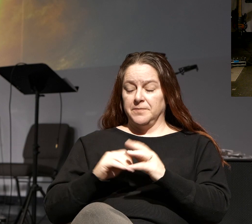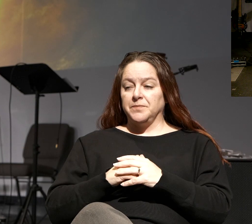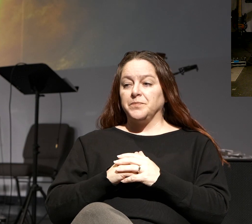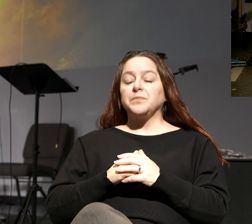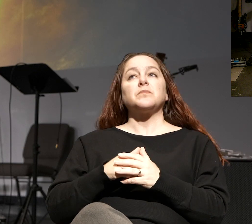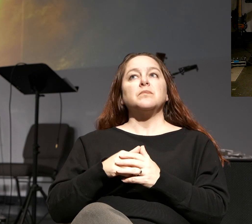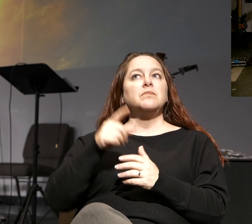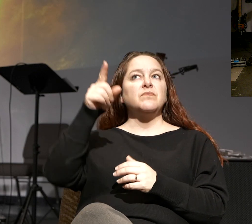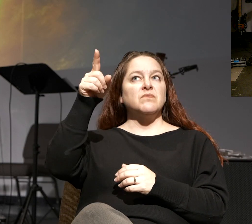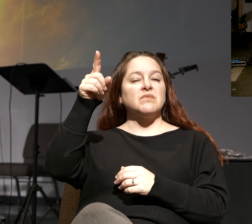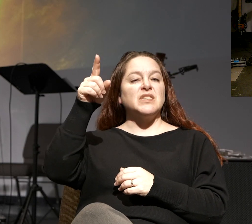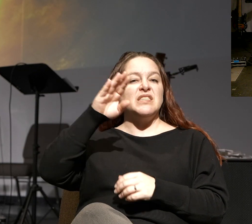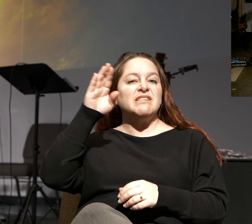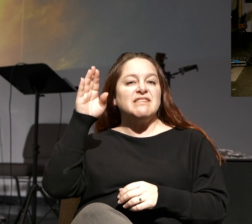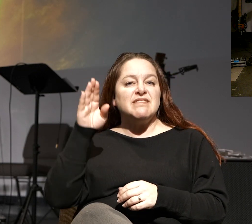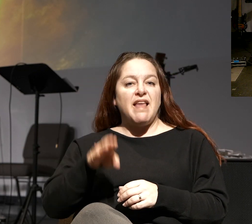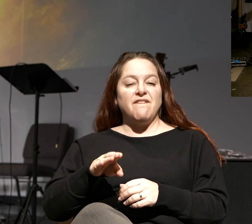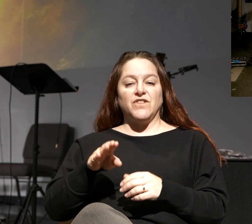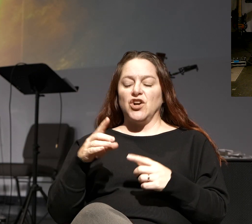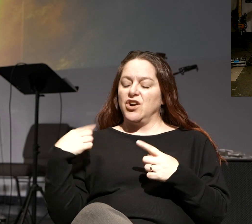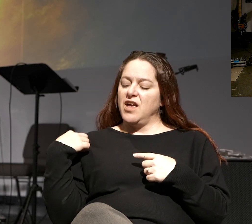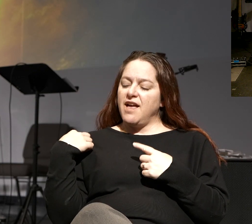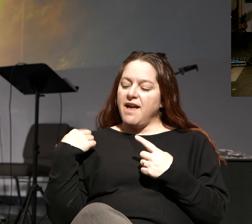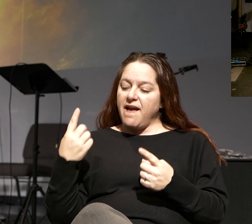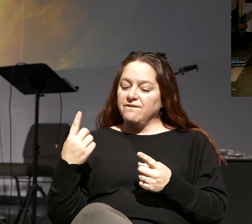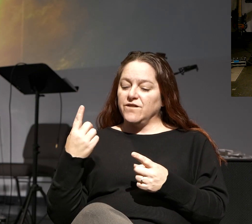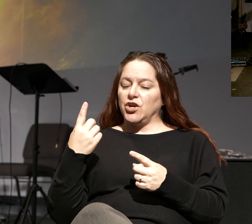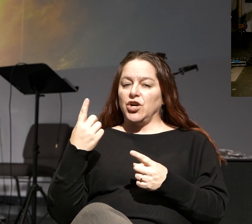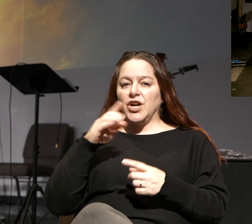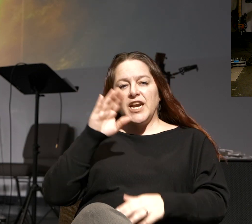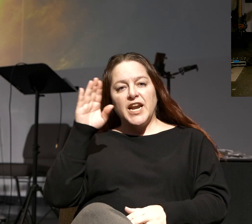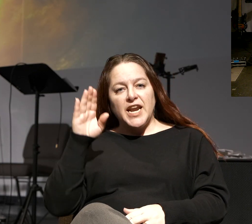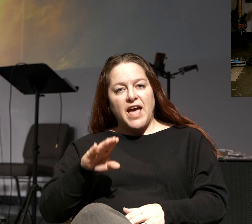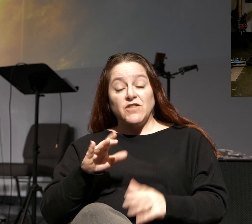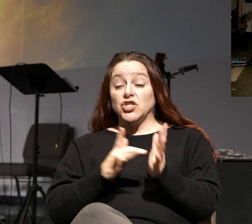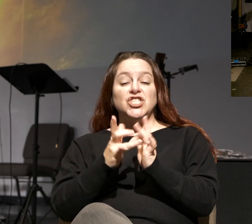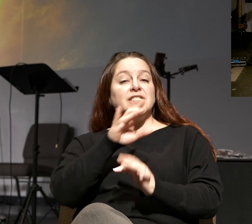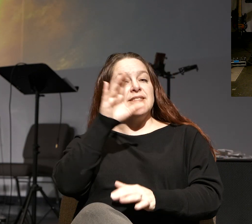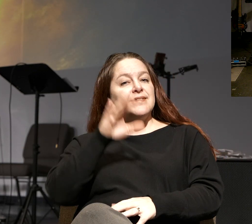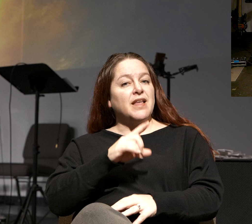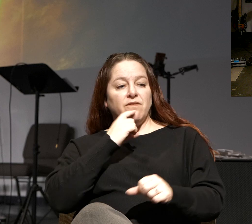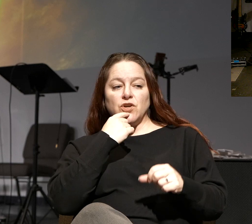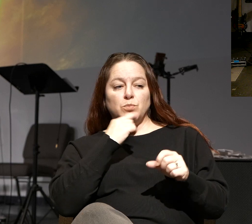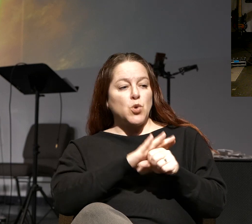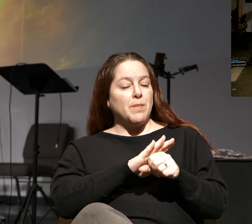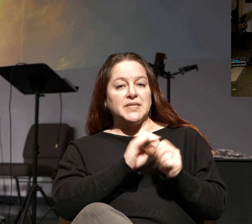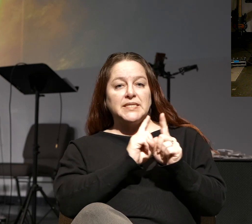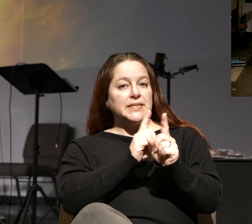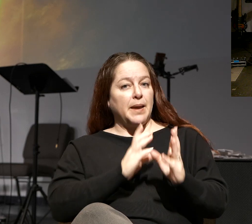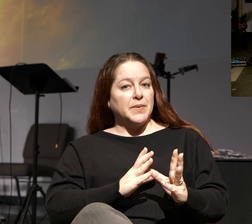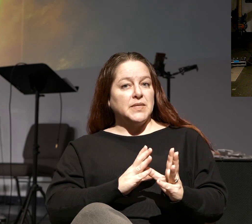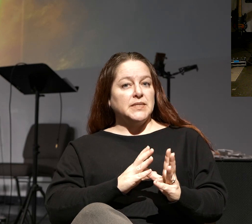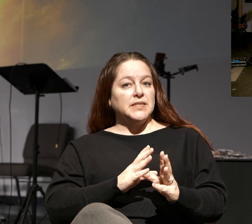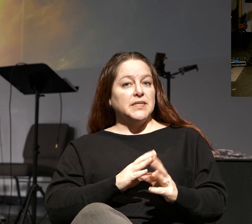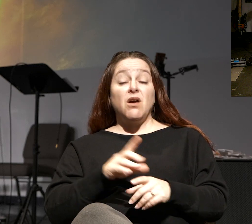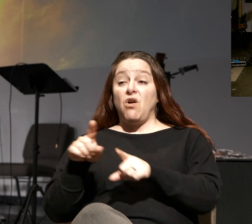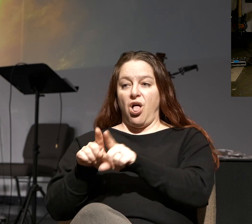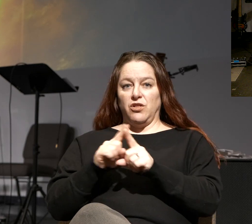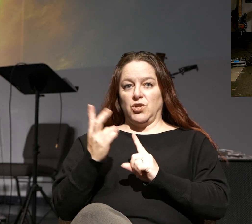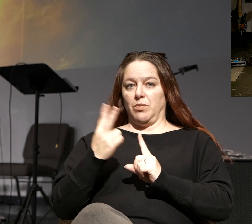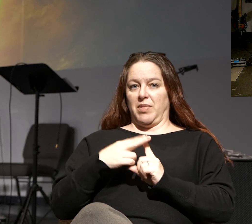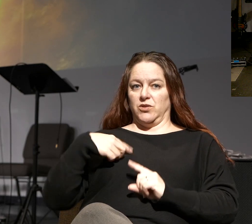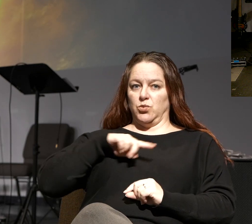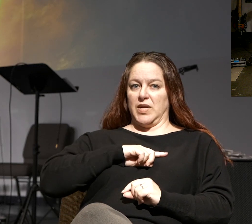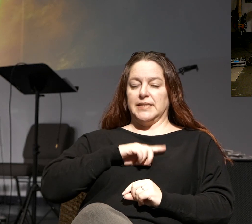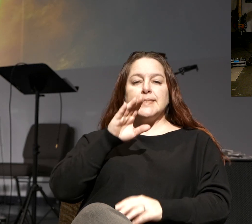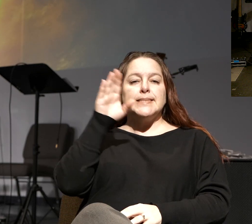He never, ever, ever, in God's word, and Jesus never promised his disciples, and that promise goes to us also. He